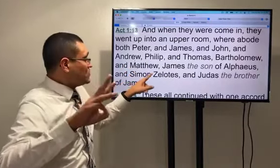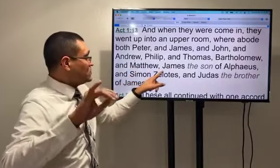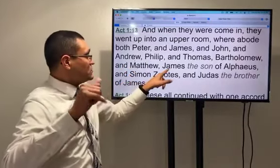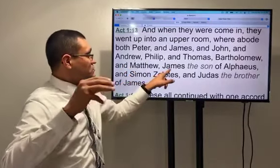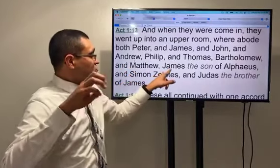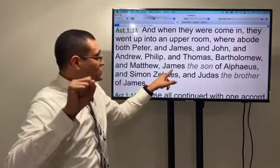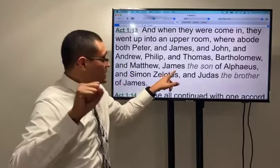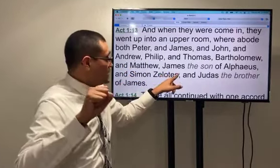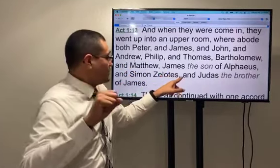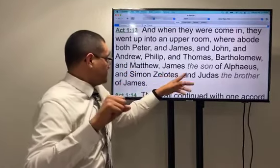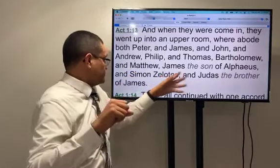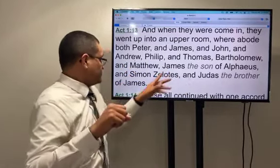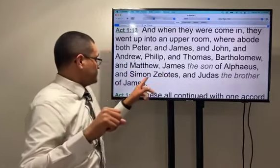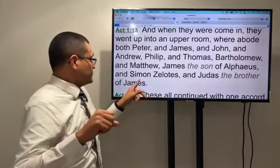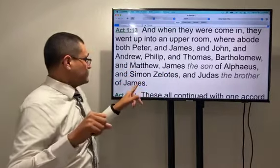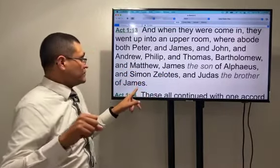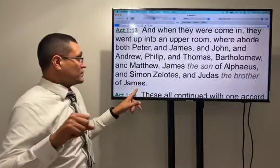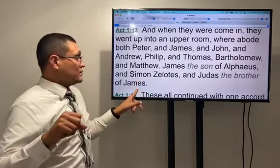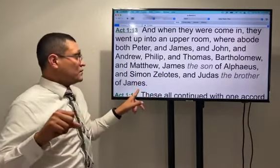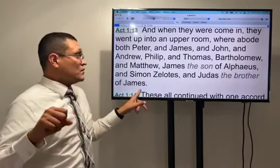and Matthew James the son